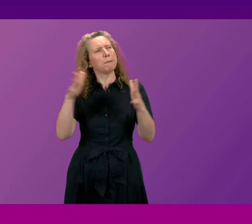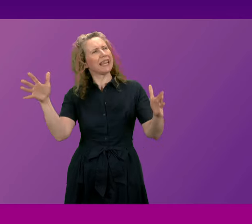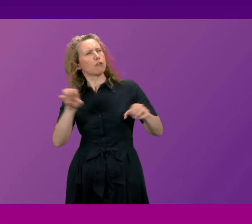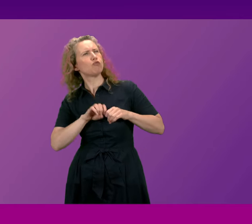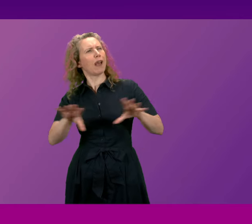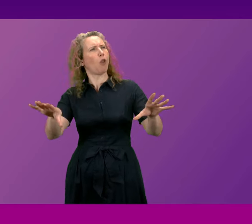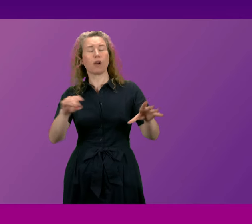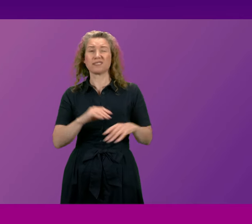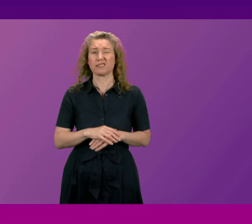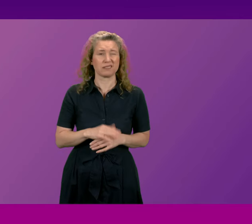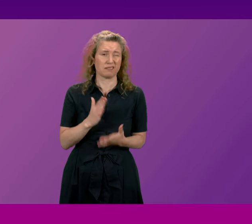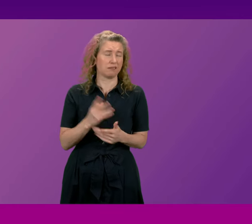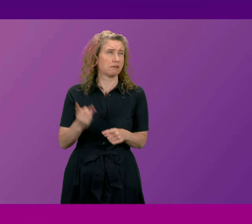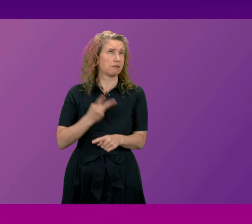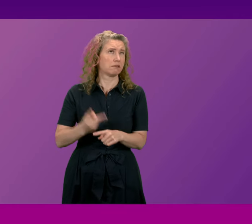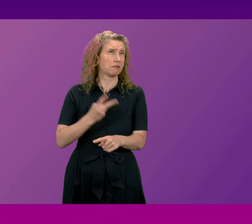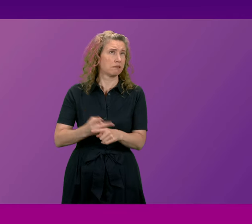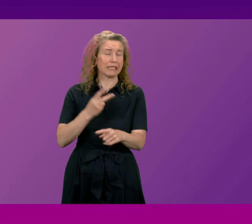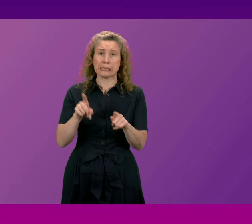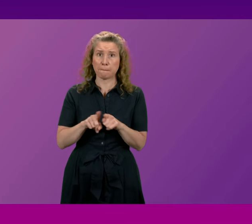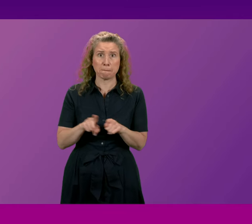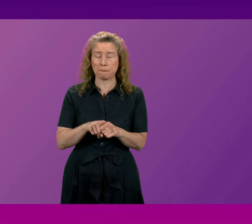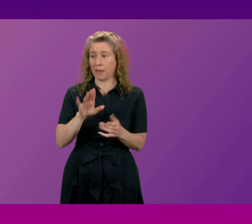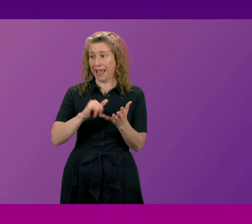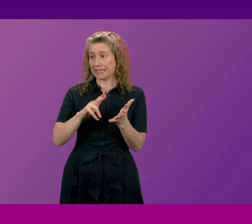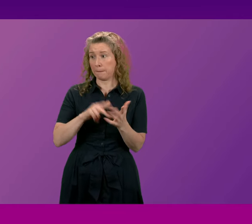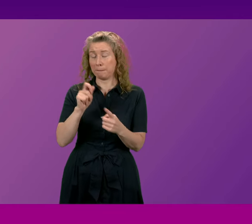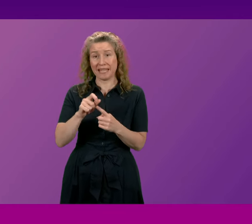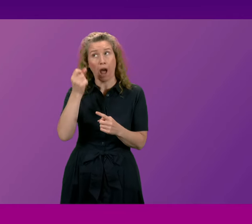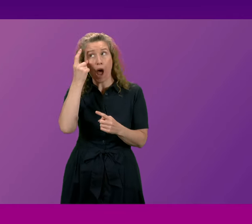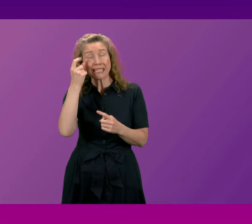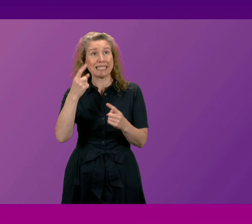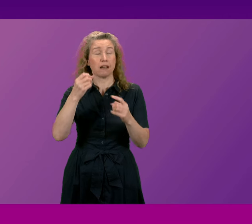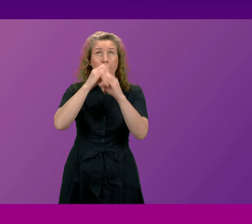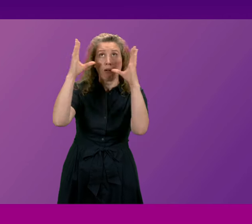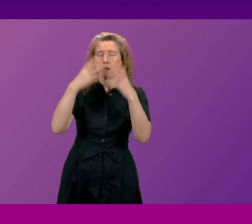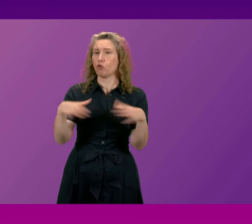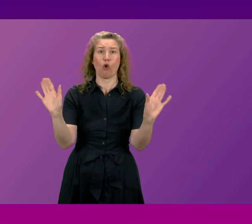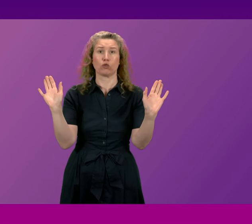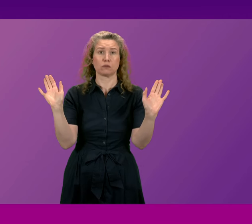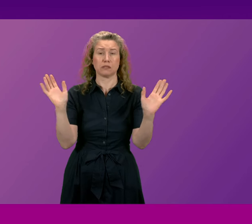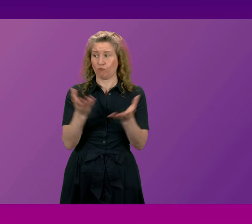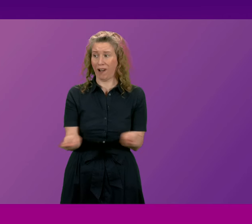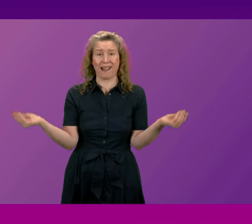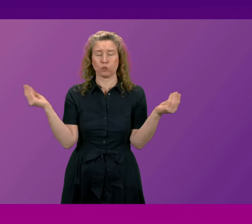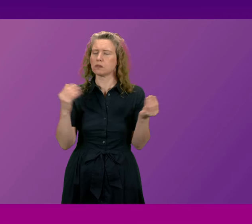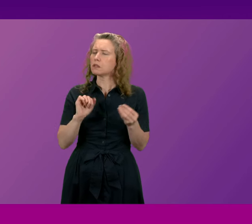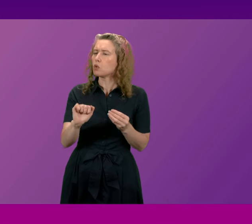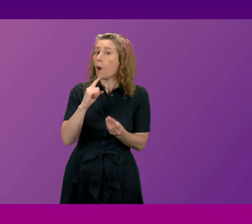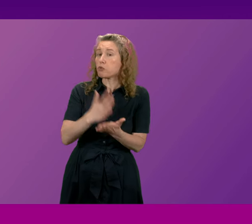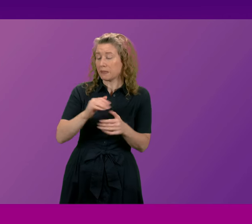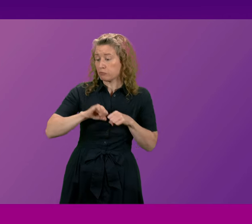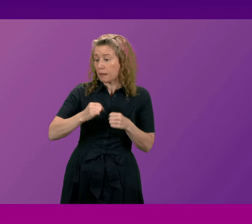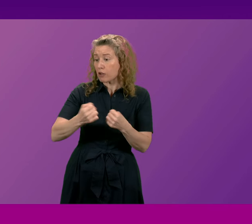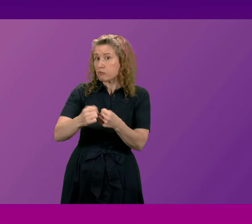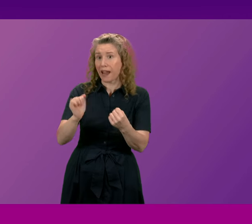instead we got more of the same from an SNP government that is out of ideas and out of ambition. So are broken promises like the